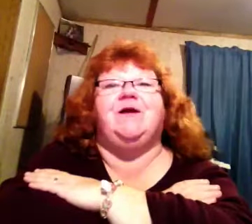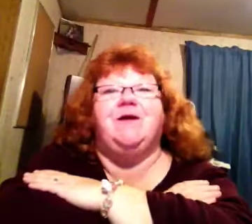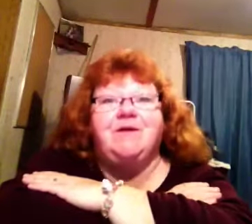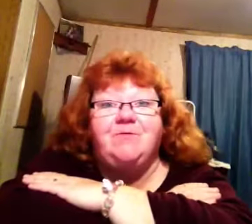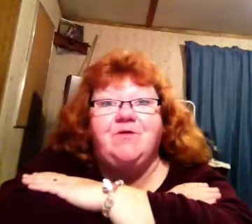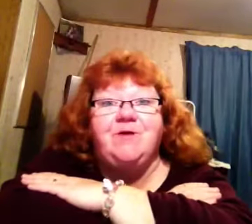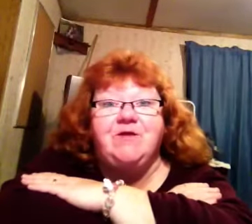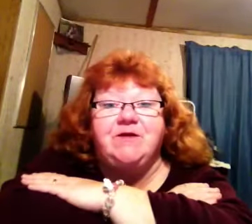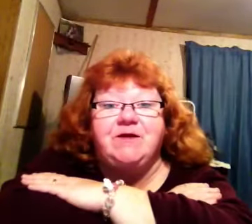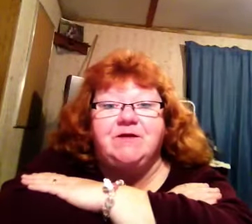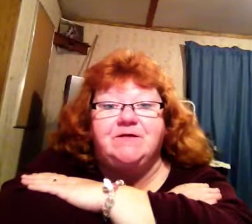Where am I looking?